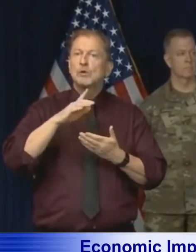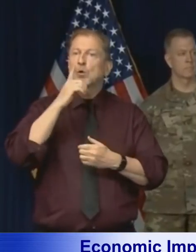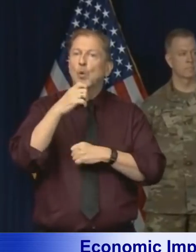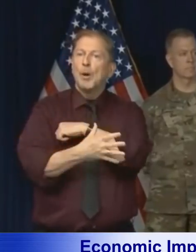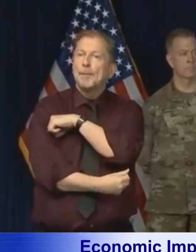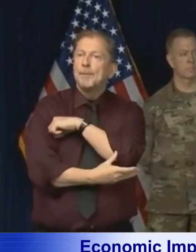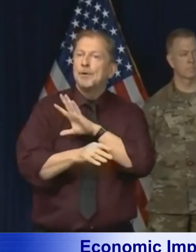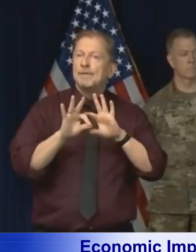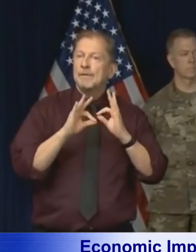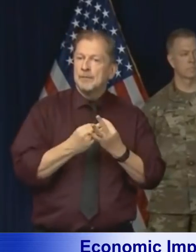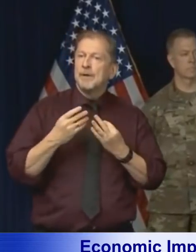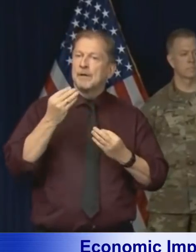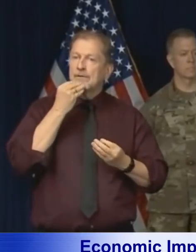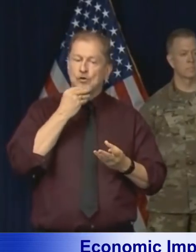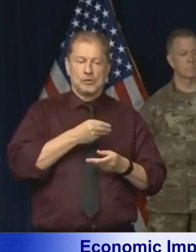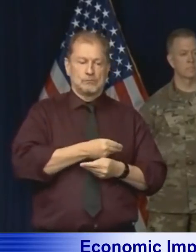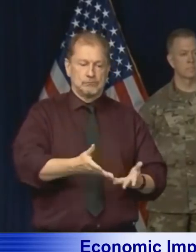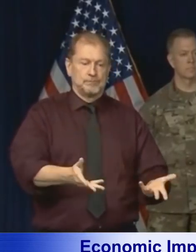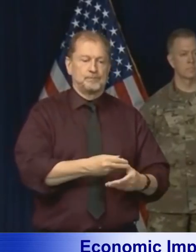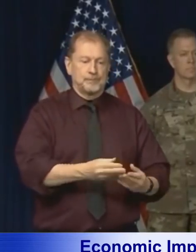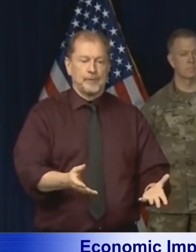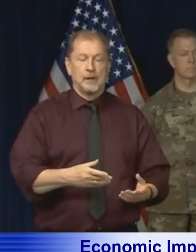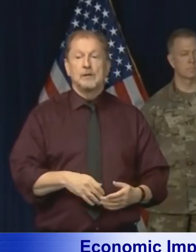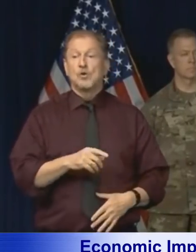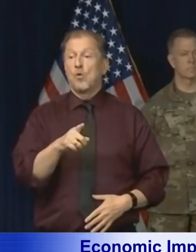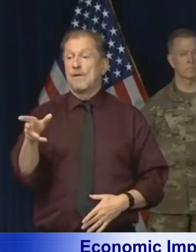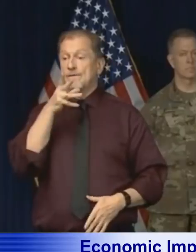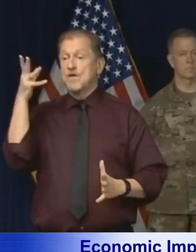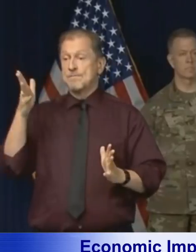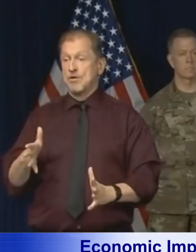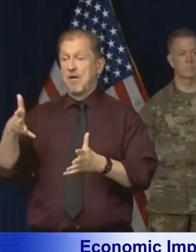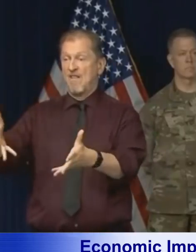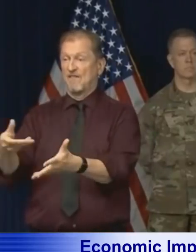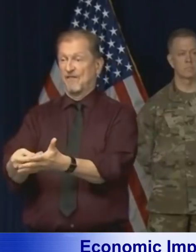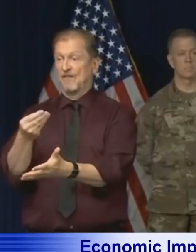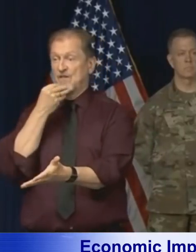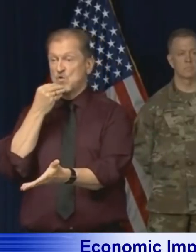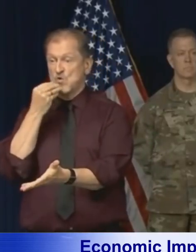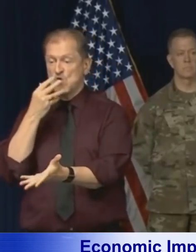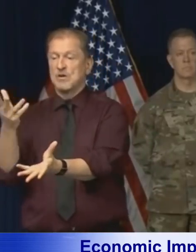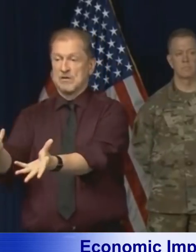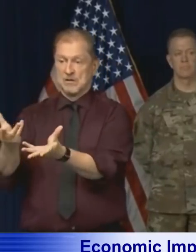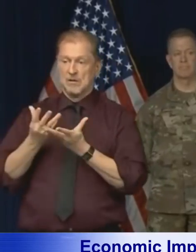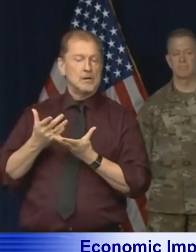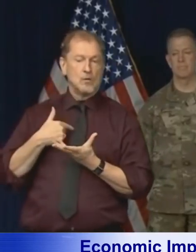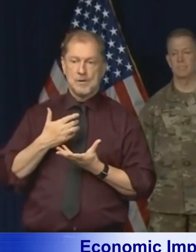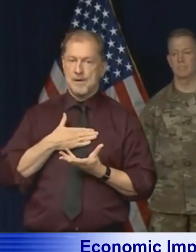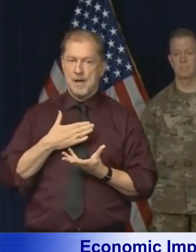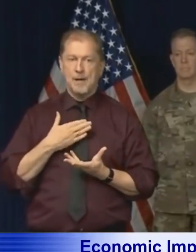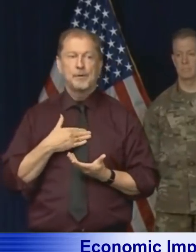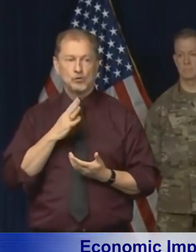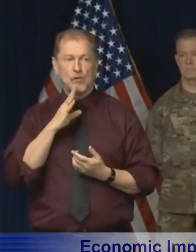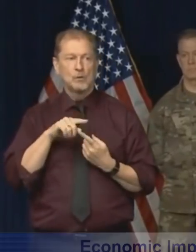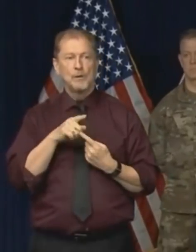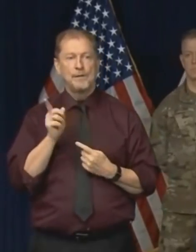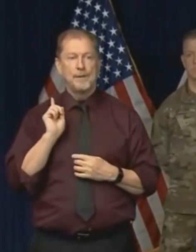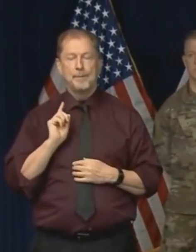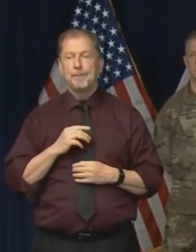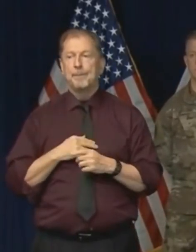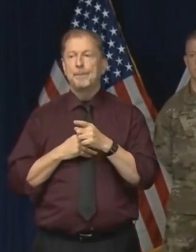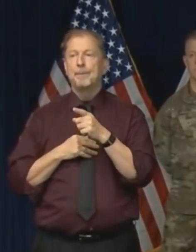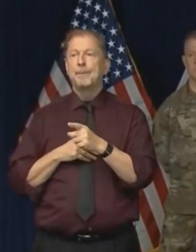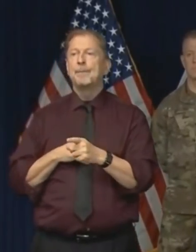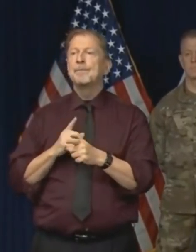families. And so I would encourage them to contact us. We'd be happy to put them in touch with school districts. Thank you. you. And yeah,